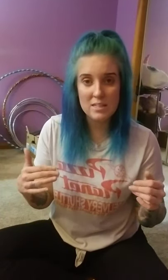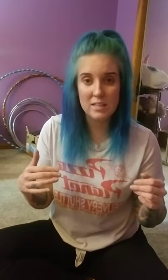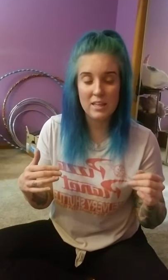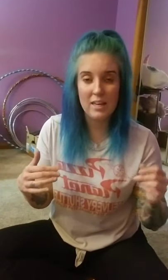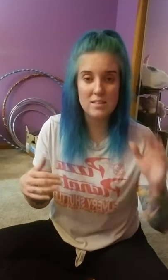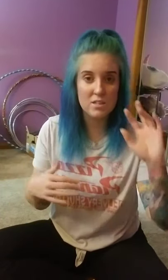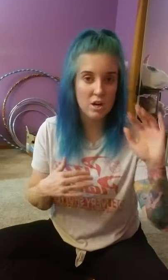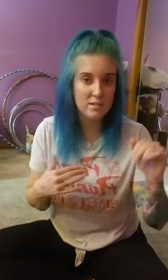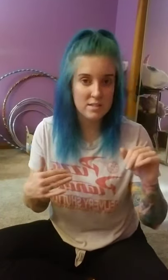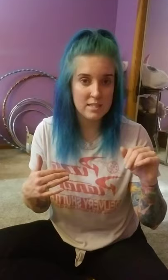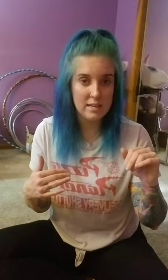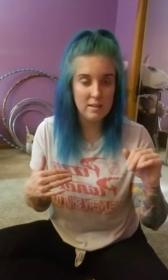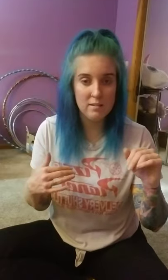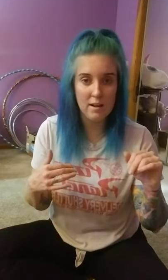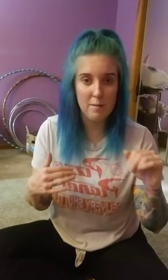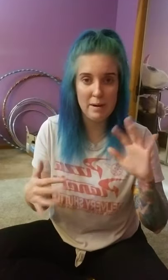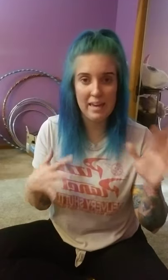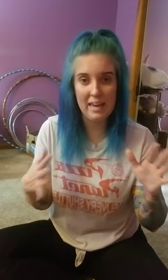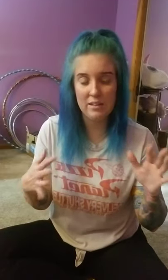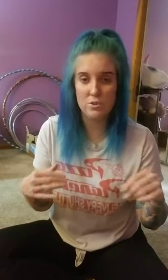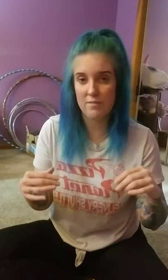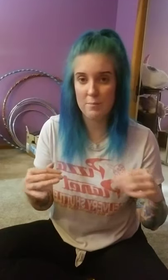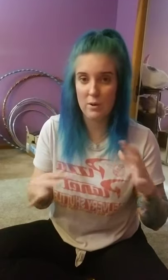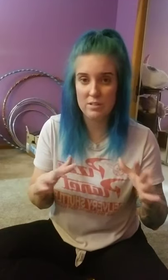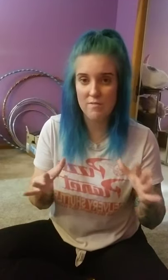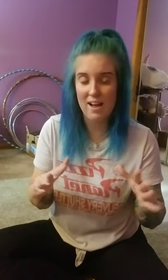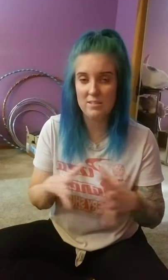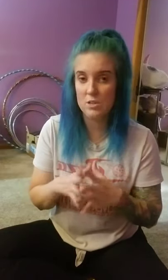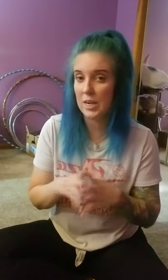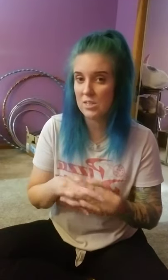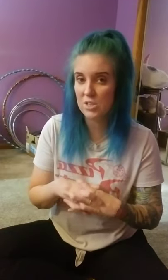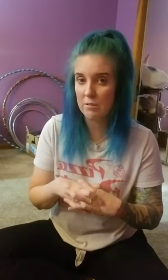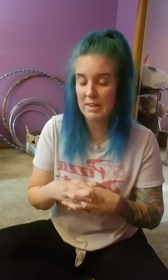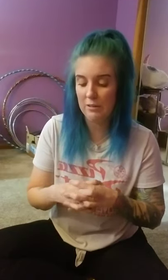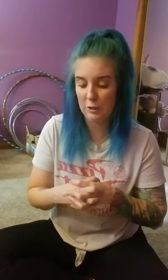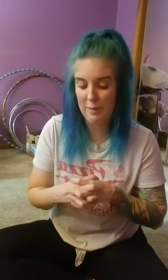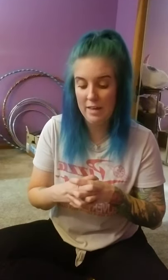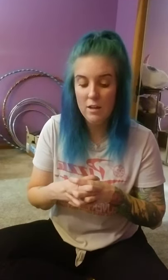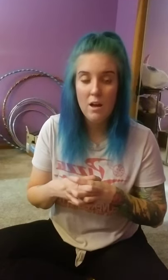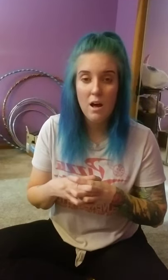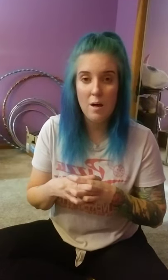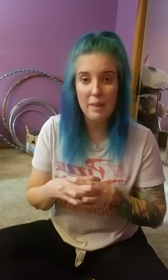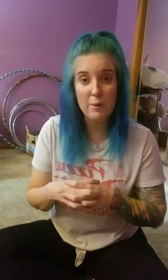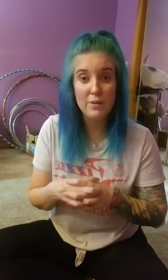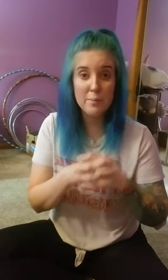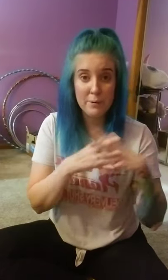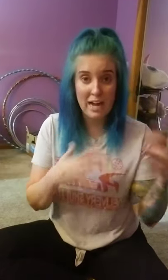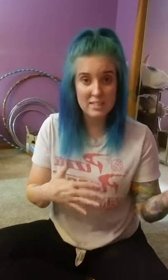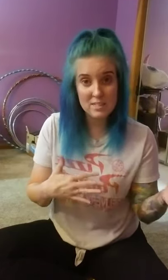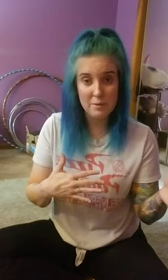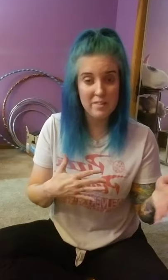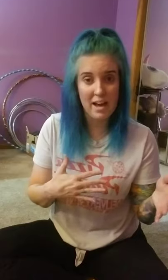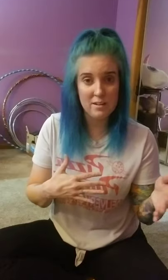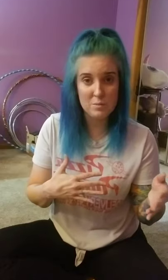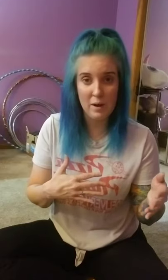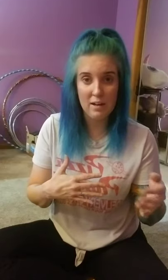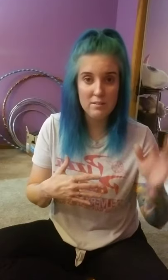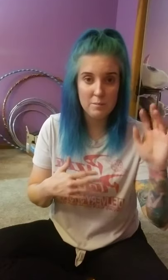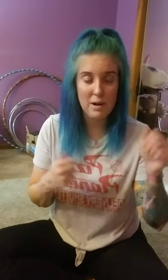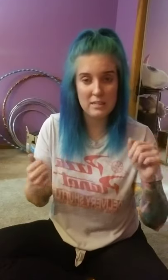in case it's hard to see my hands or if I'm going too fast. I tried to slow it down a little bit. That way you can practice with that as well and you can practice